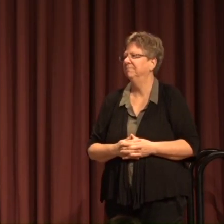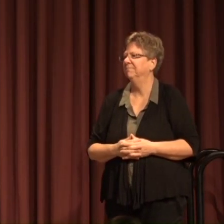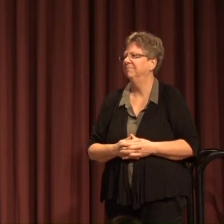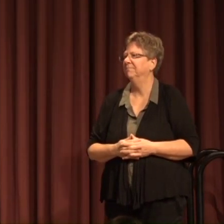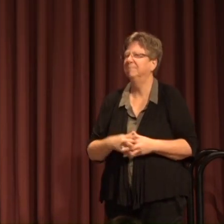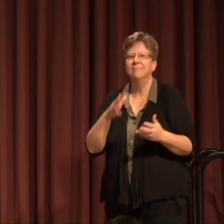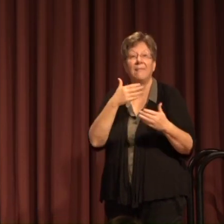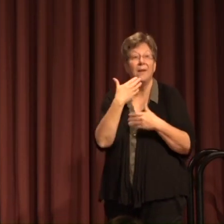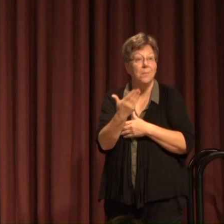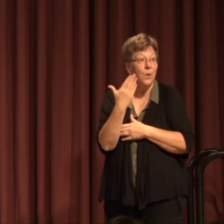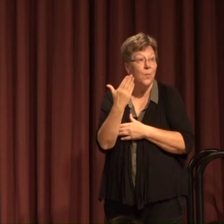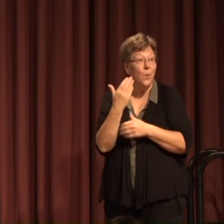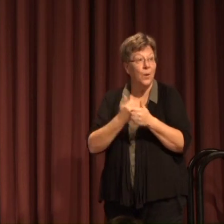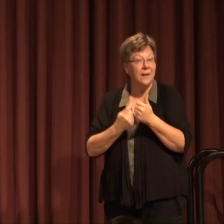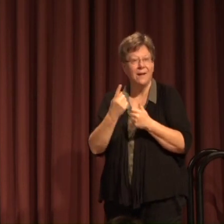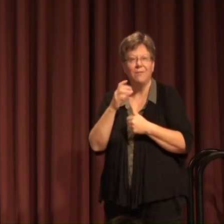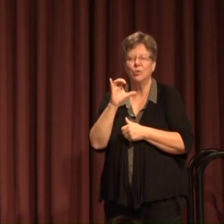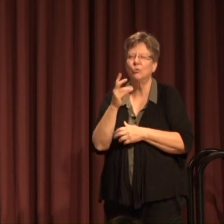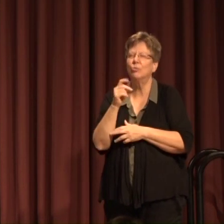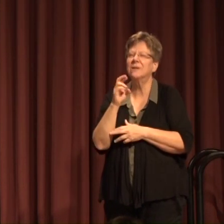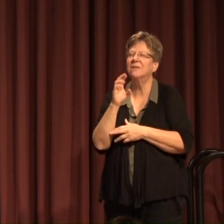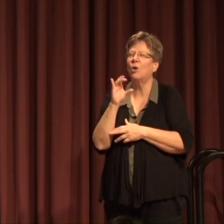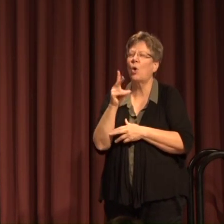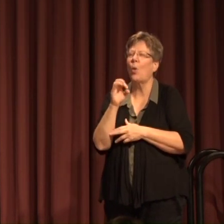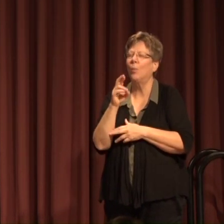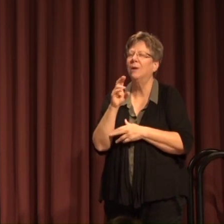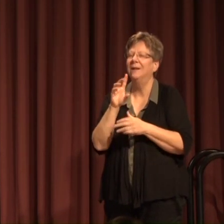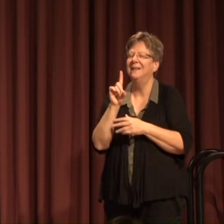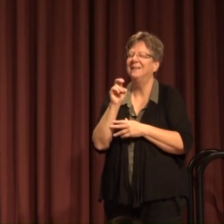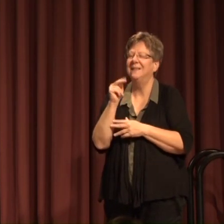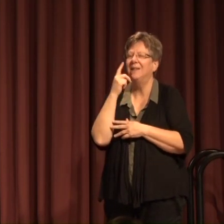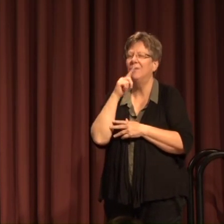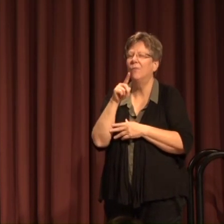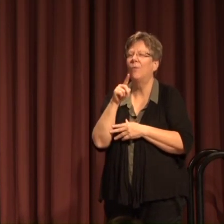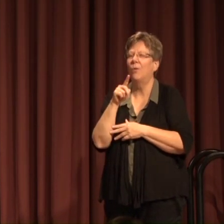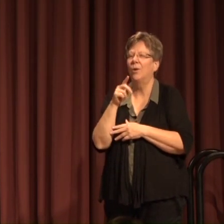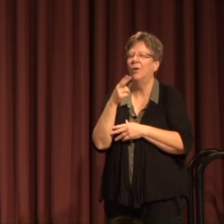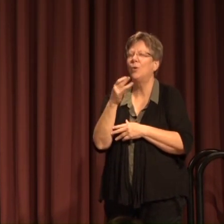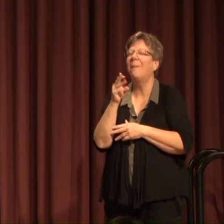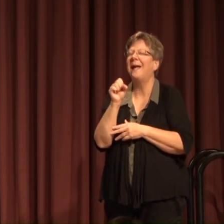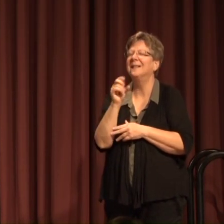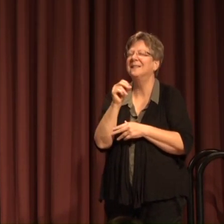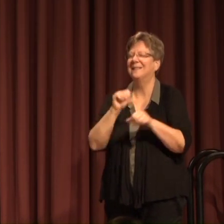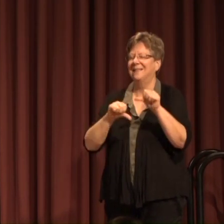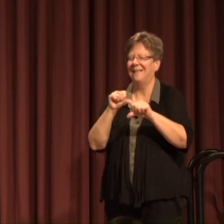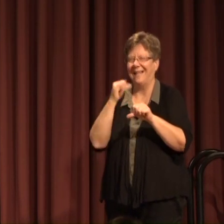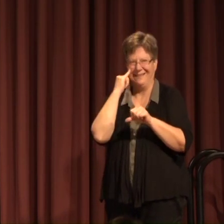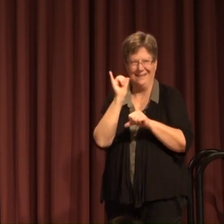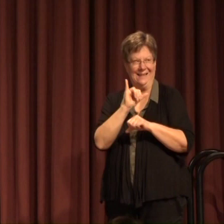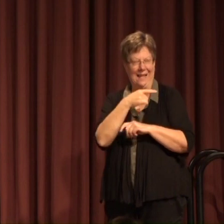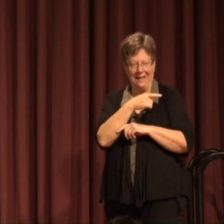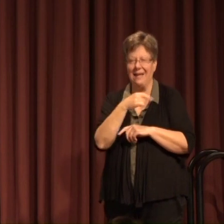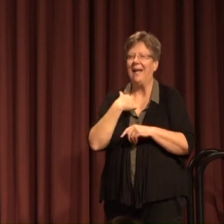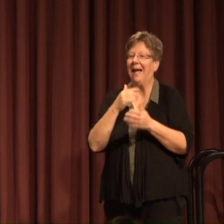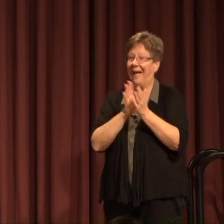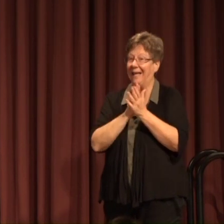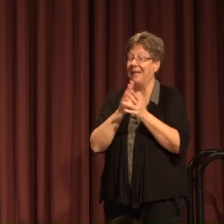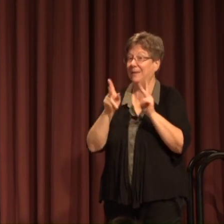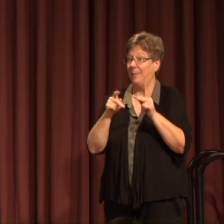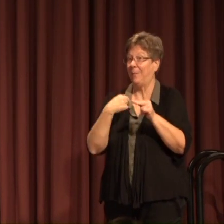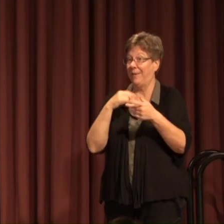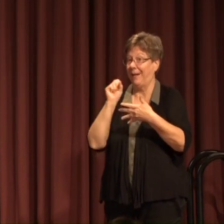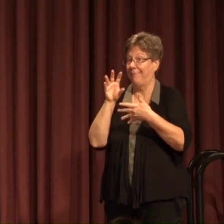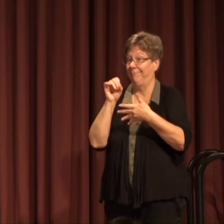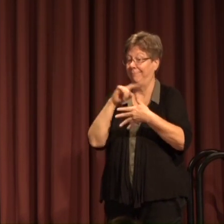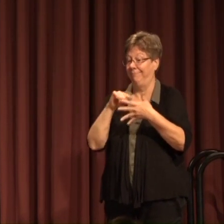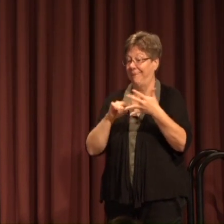good morning everybody I'm Christopher Comer Dean of the College of Humanities and Sciences and like my colleague Dean Humphrey I'd ask the folks who I'm going to